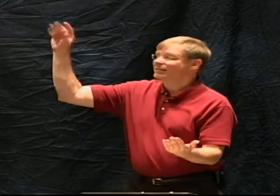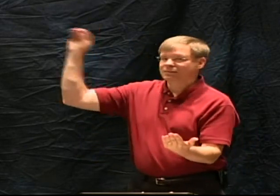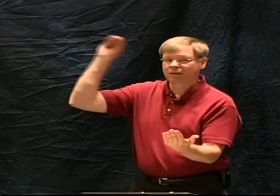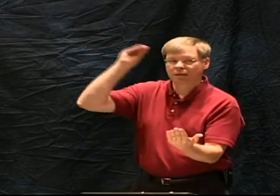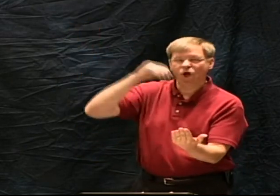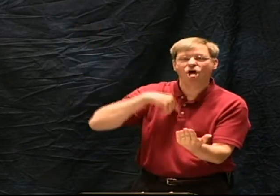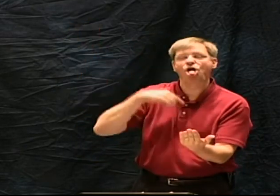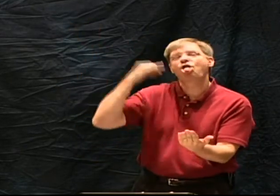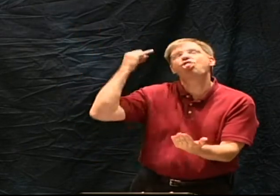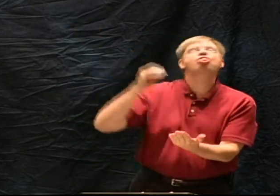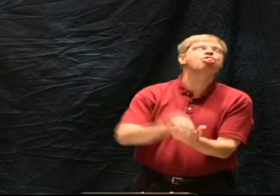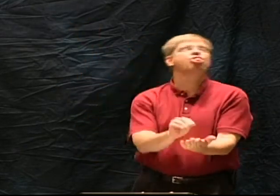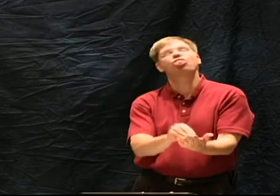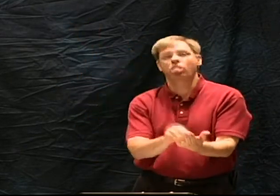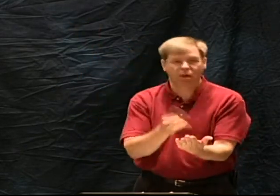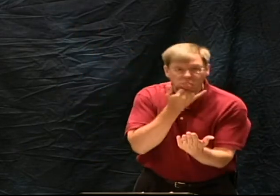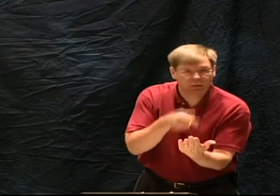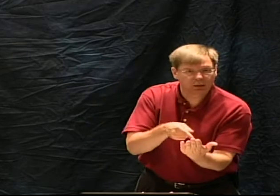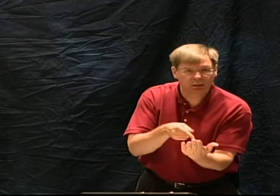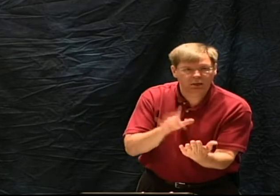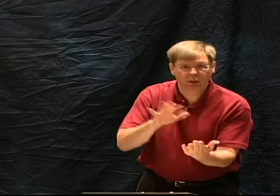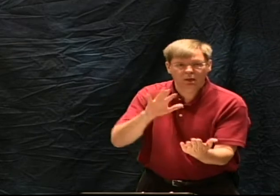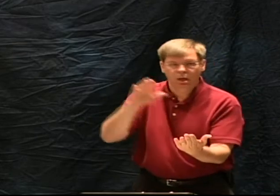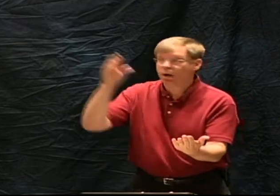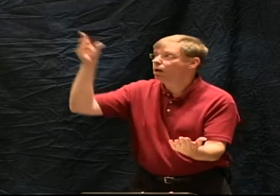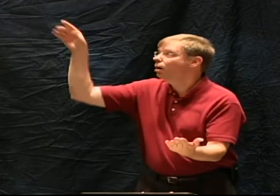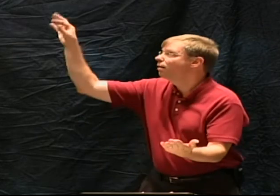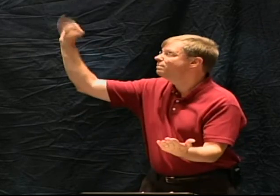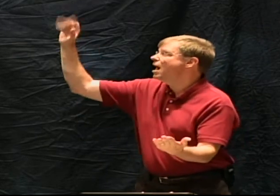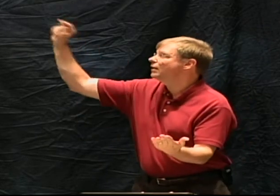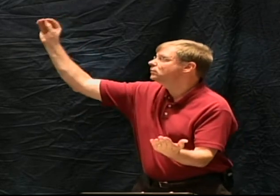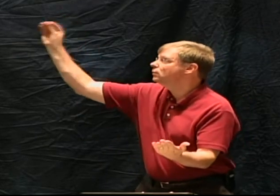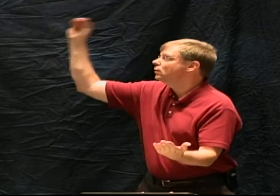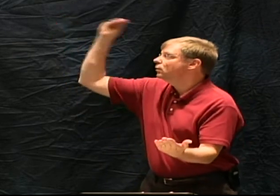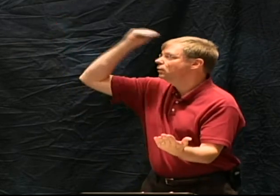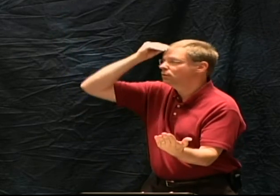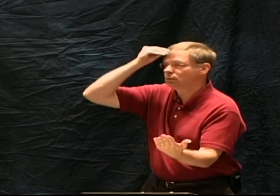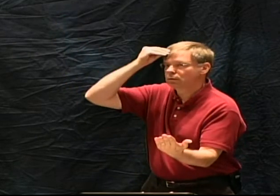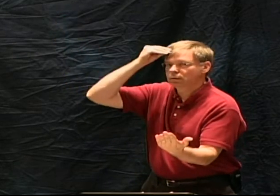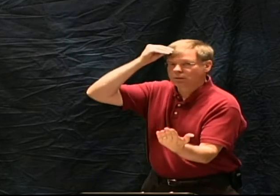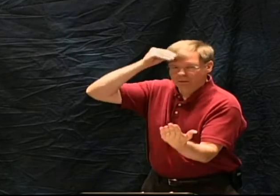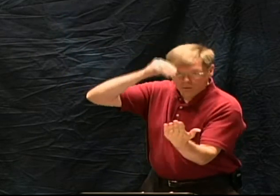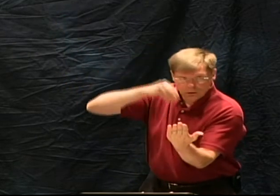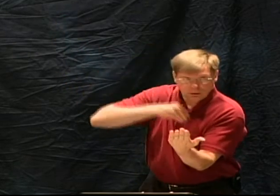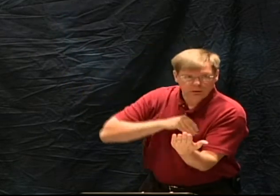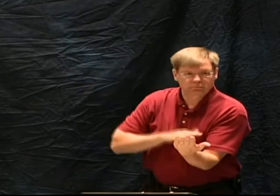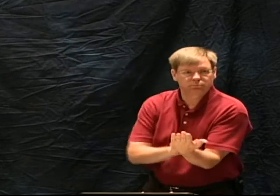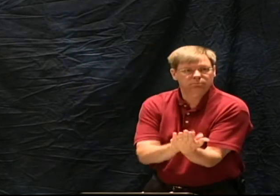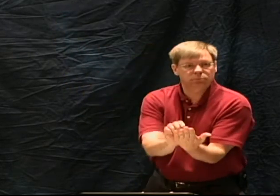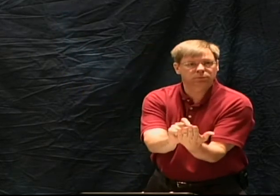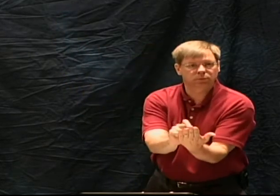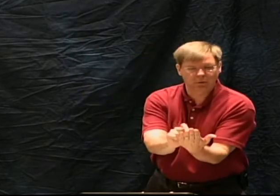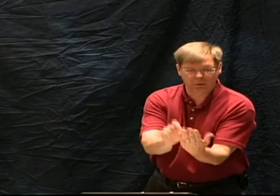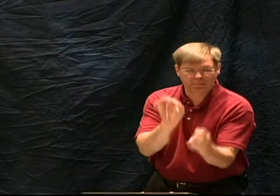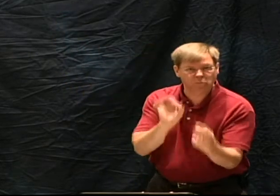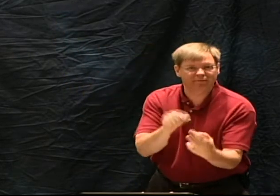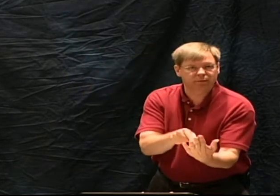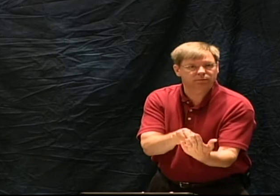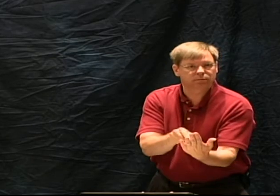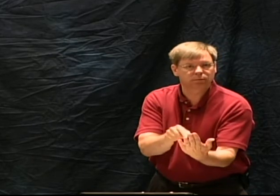so God reveals those facts and those facts are then written on paper and not changed and not